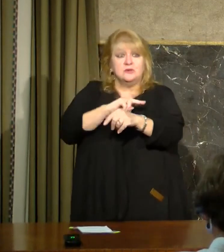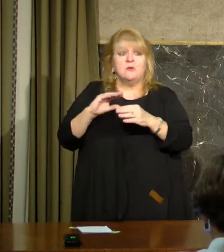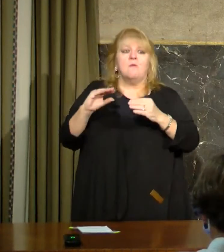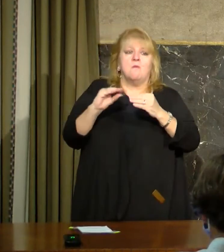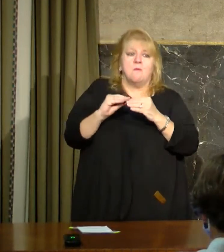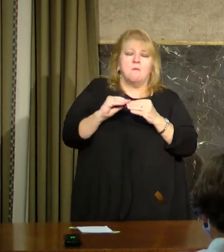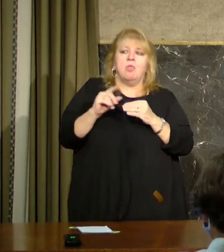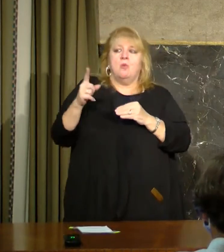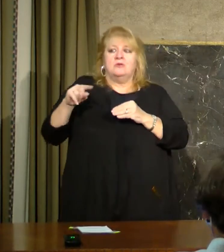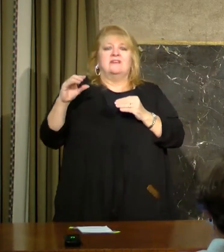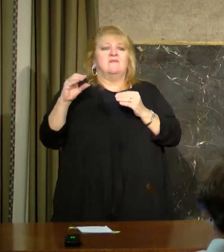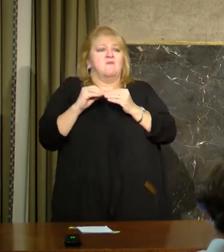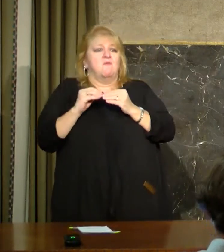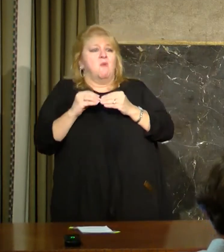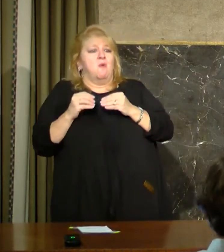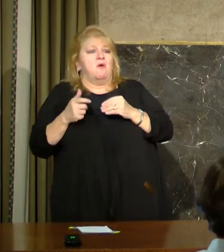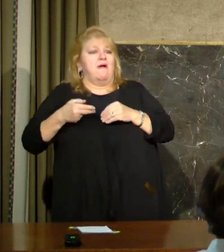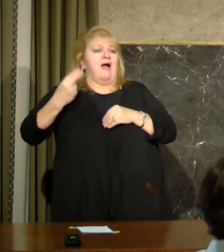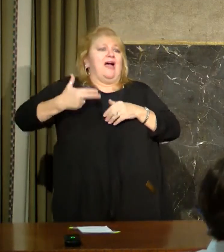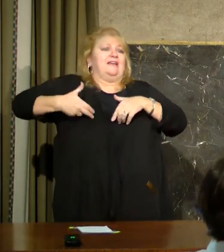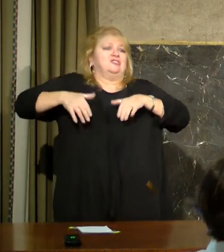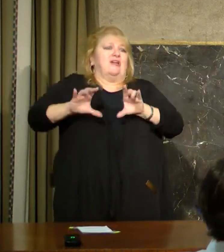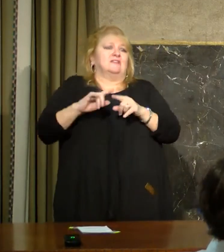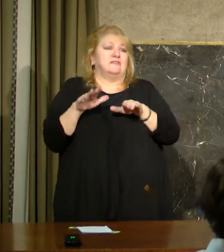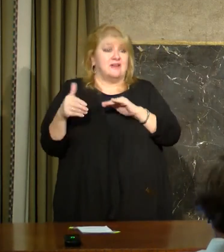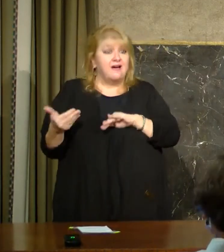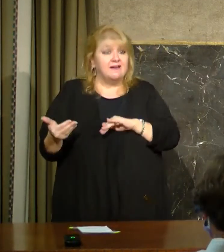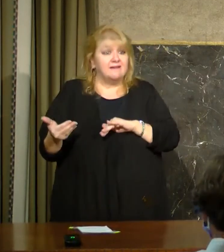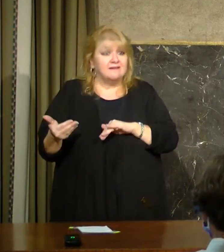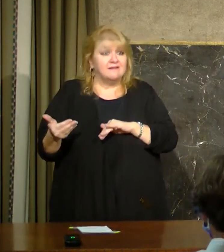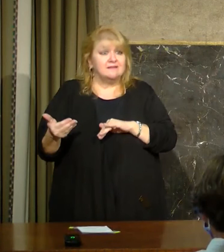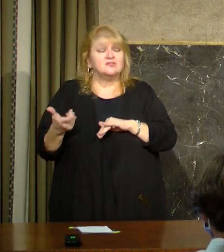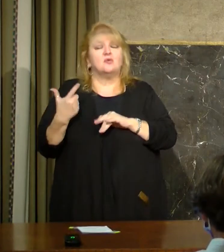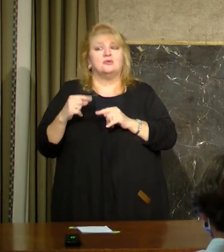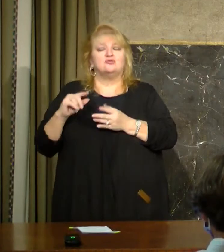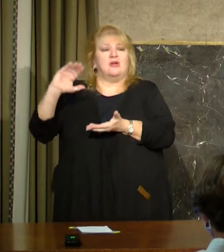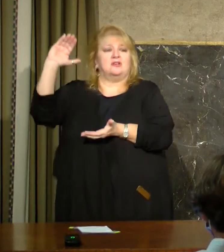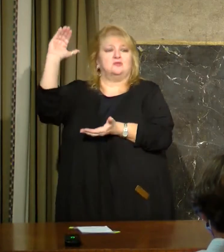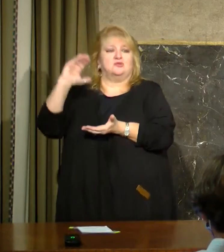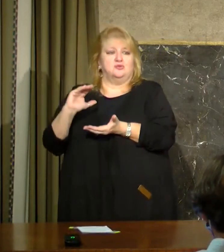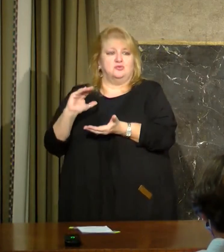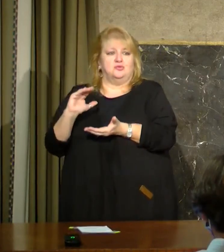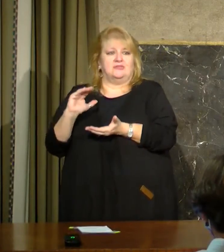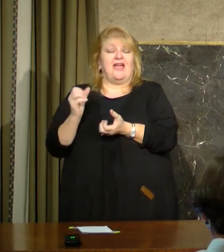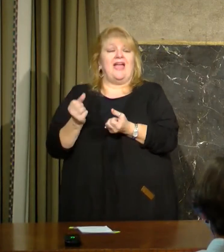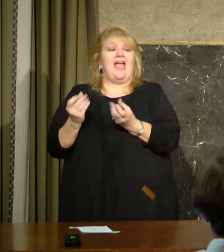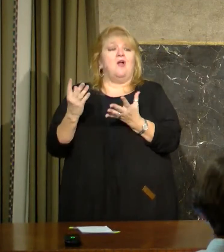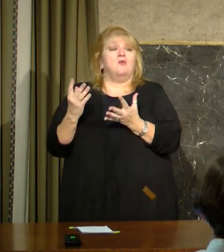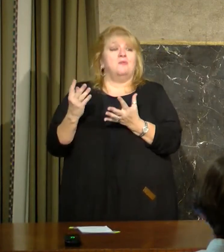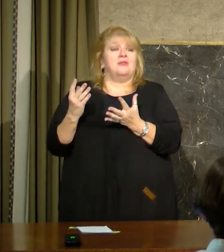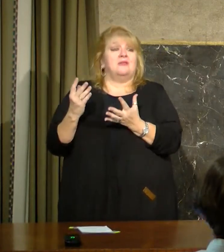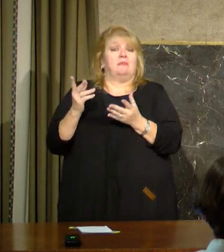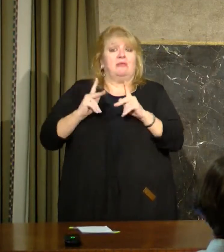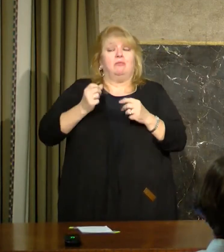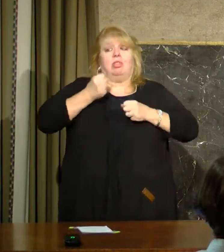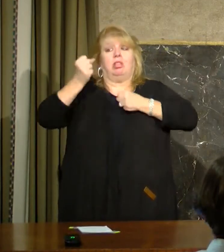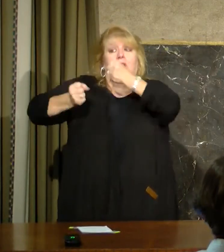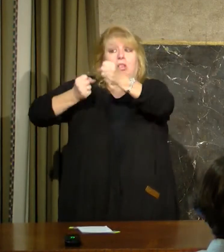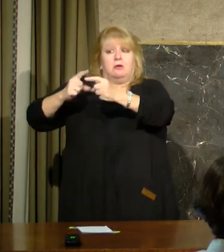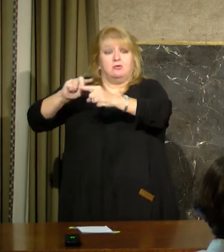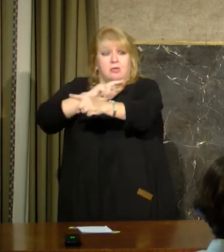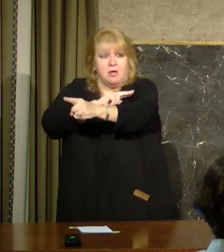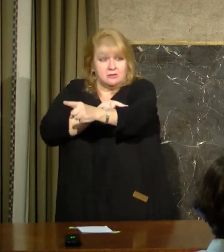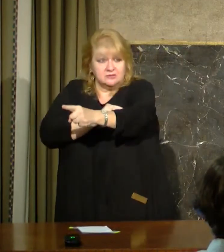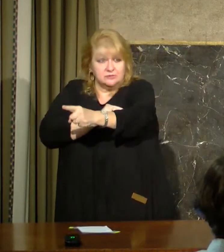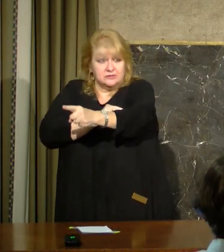those objectives of minimizing the number of hospital beds and staff that are required and making sure that we're